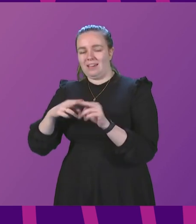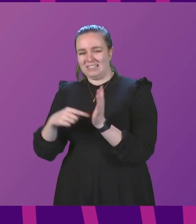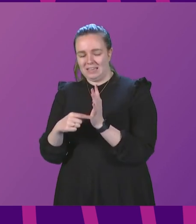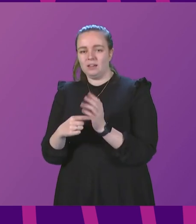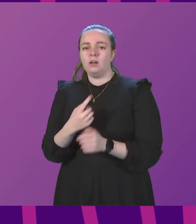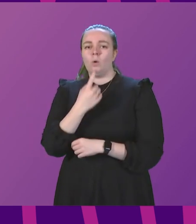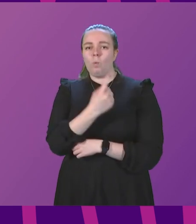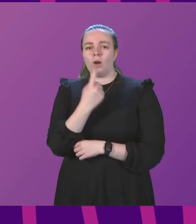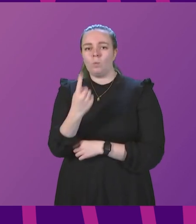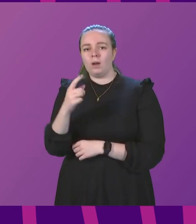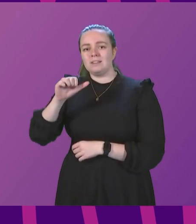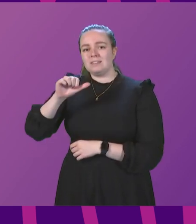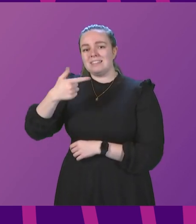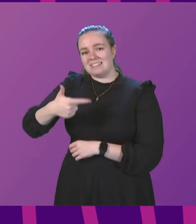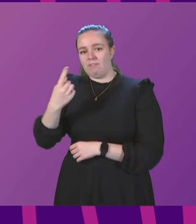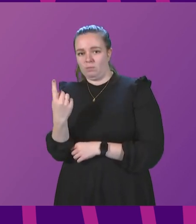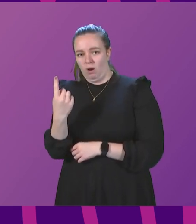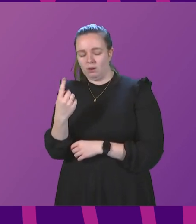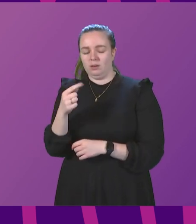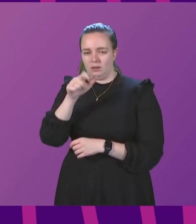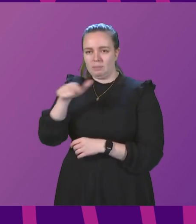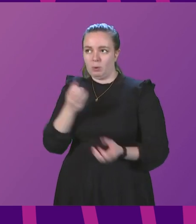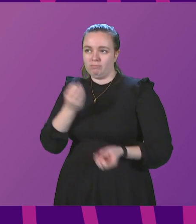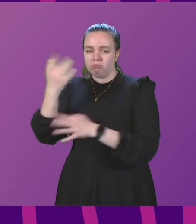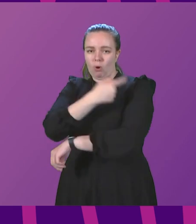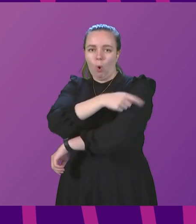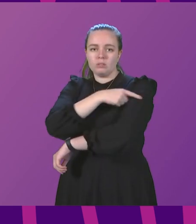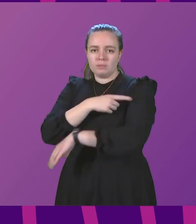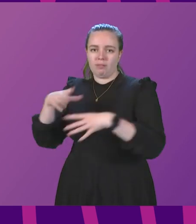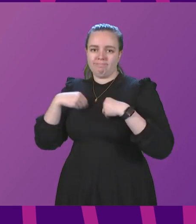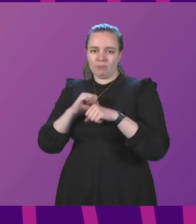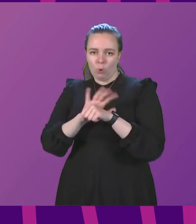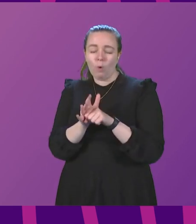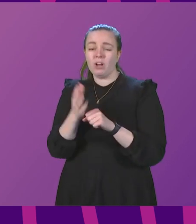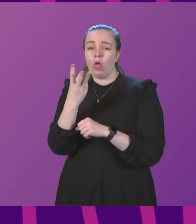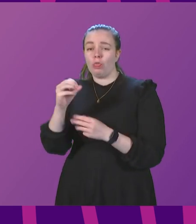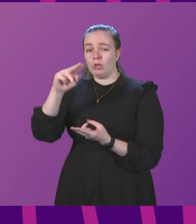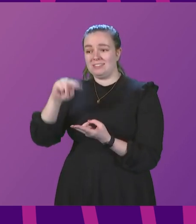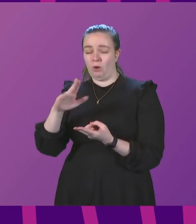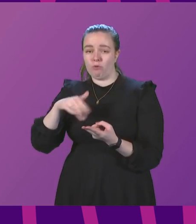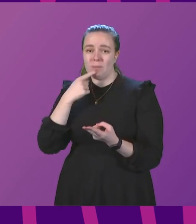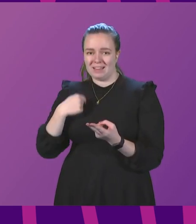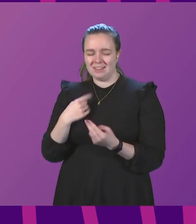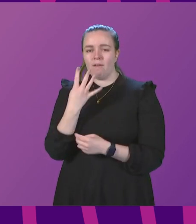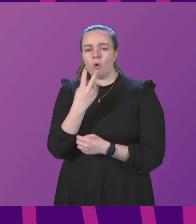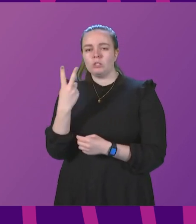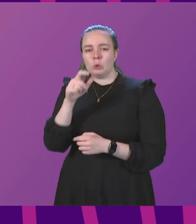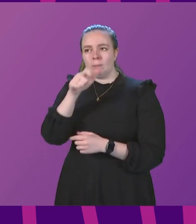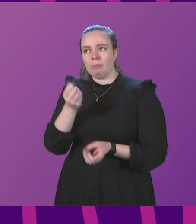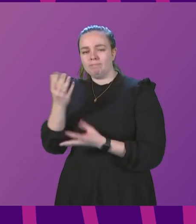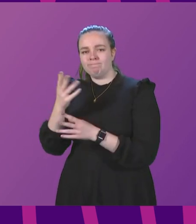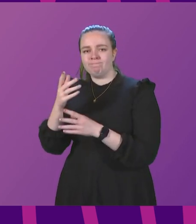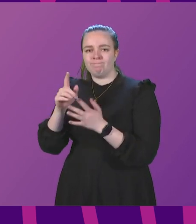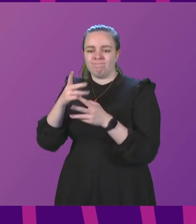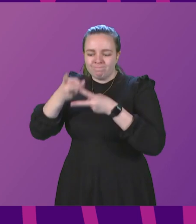,177 people are in hospital with COVID, 30 fewer than yesterday. 42 people are in intensive care,